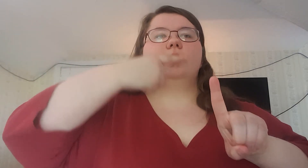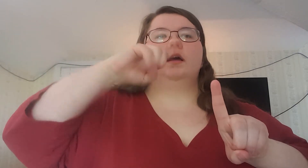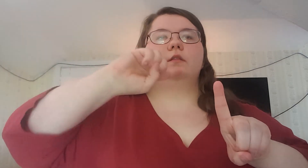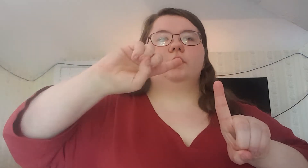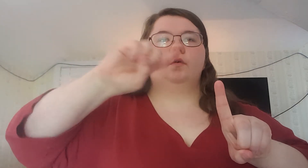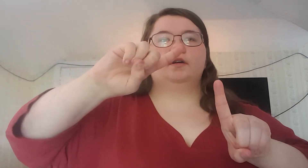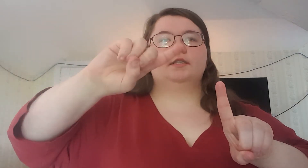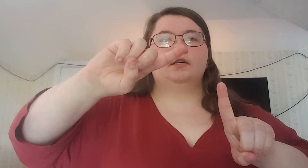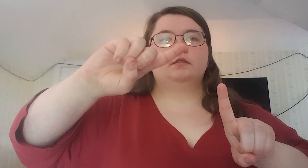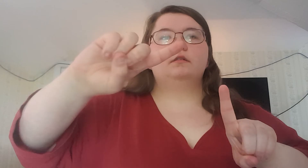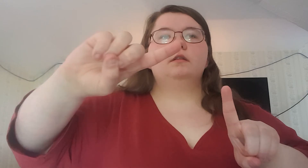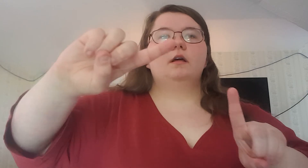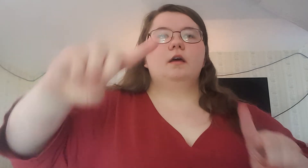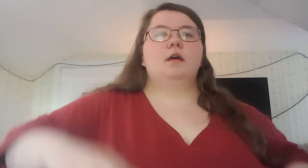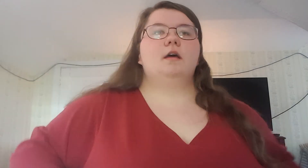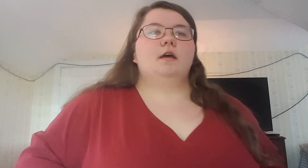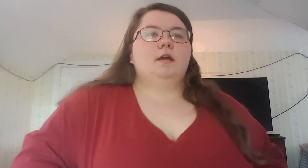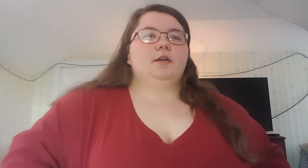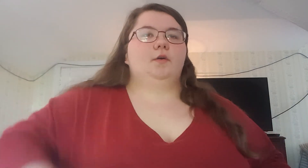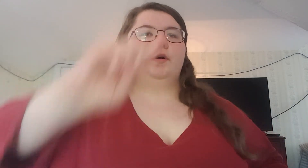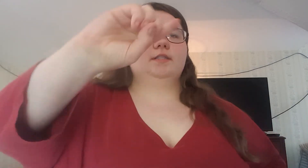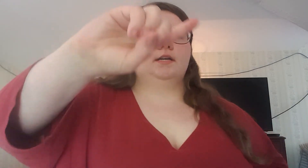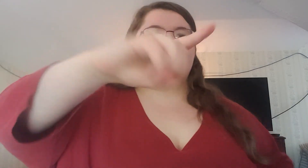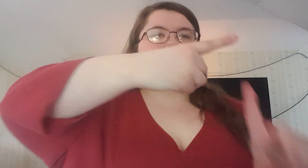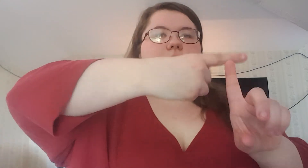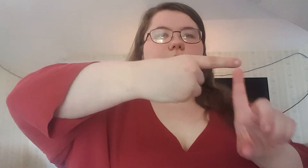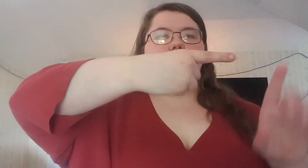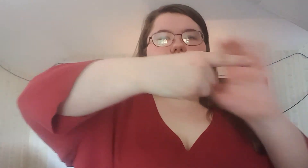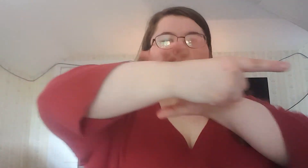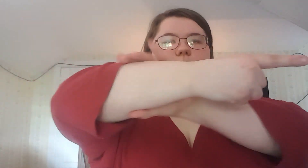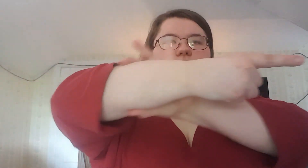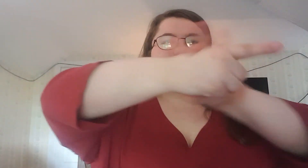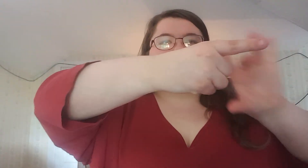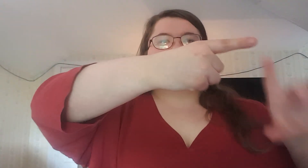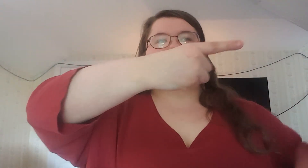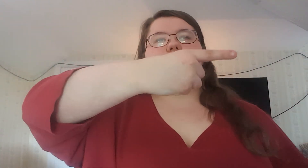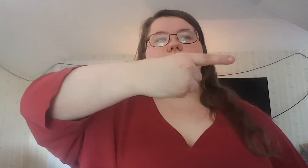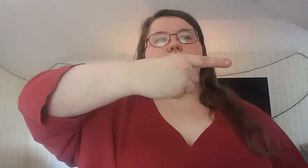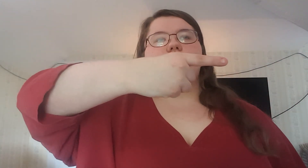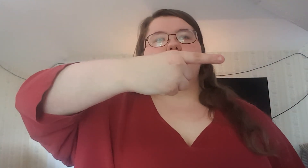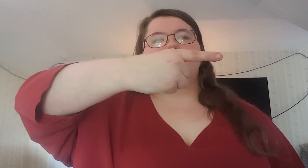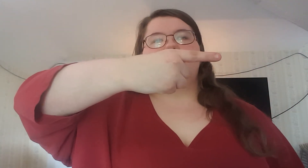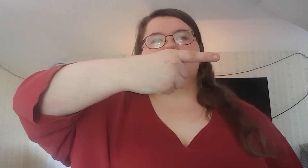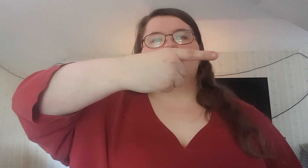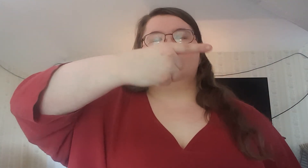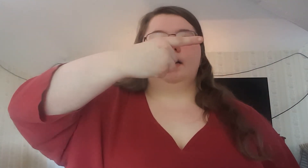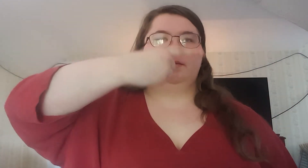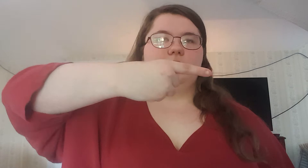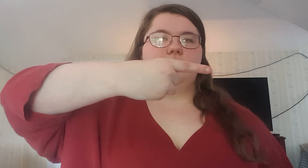The horizontal, your horizontal arm, which is this one, is gonna be,